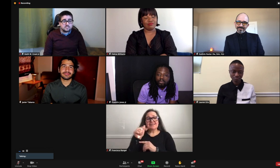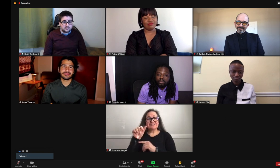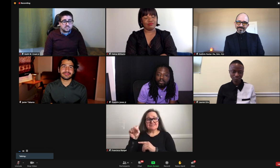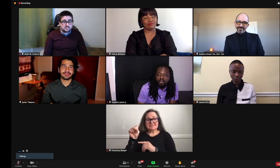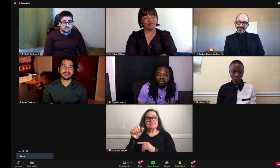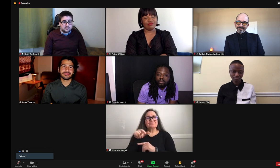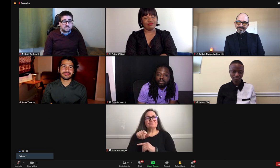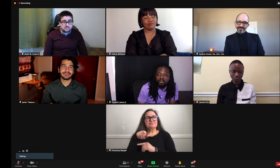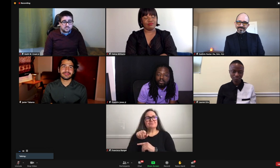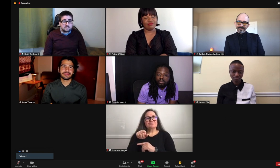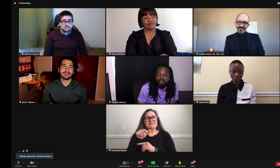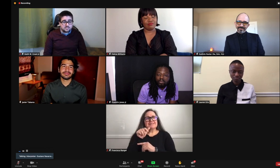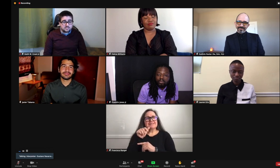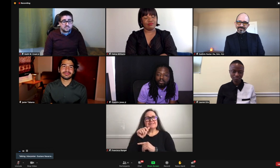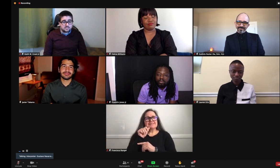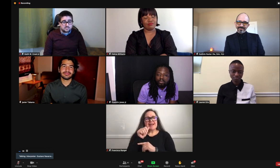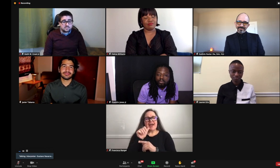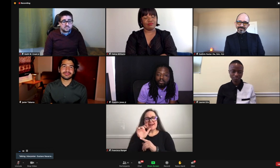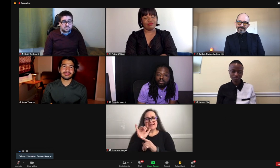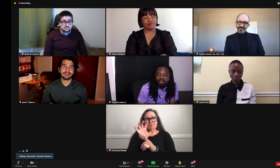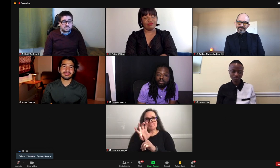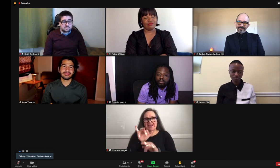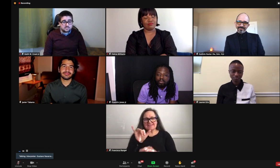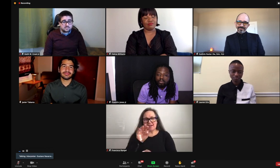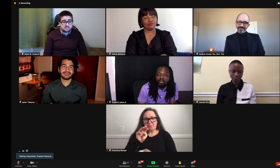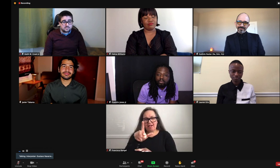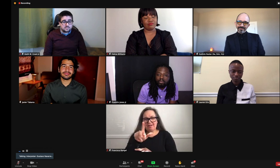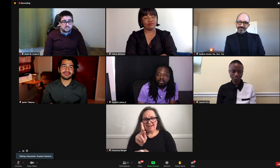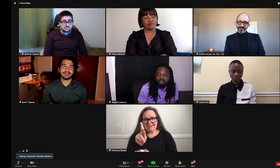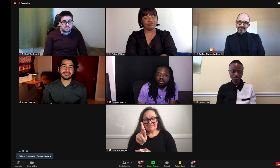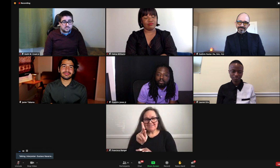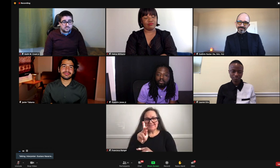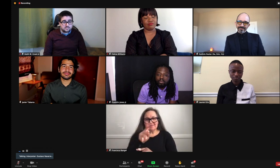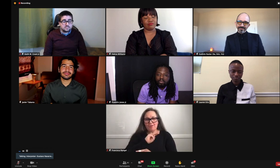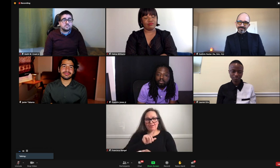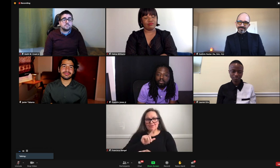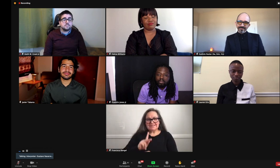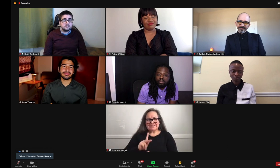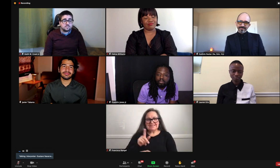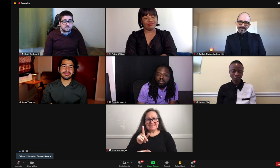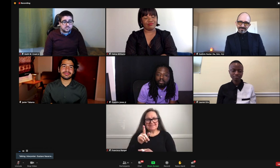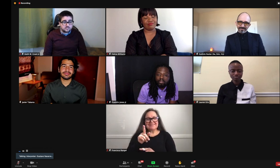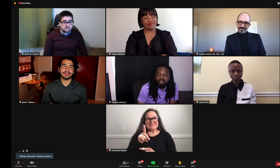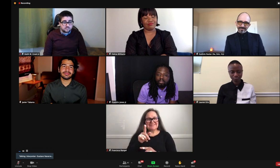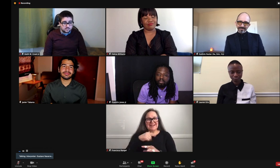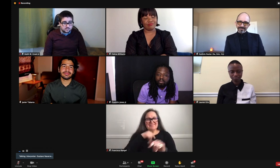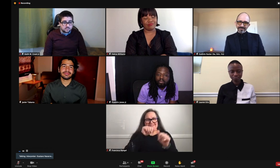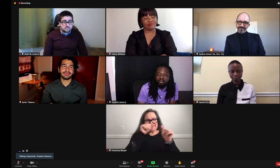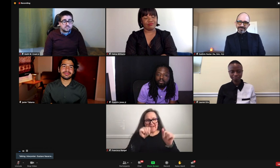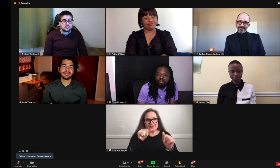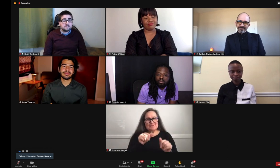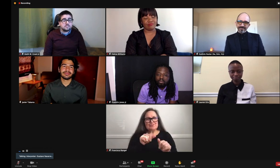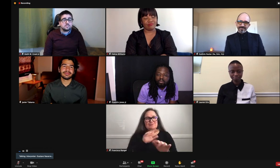That was showcasing Frederick Douglass. Who is not as popular as well known as Martin Luther King,